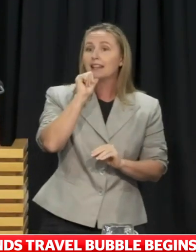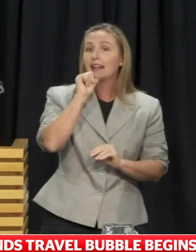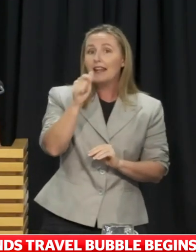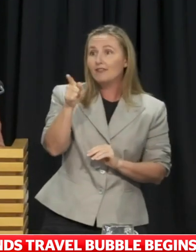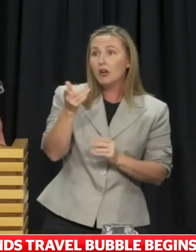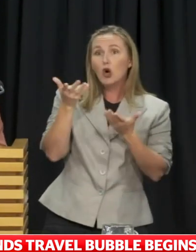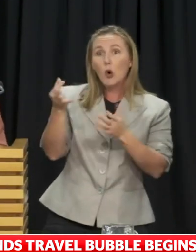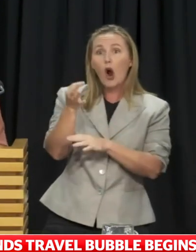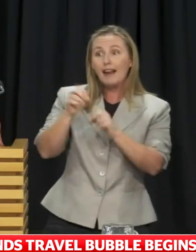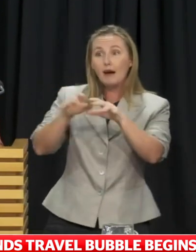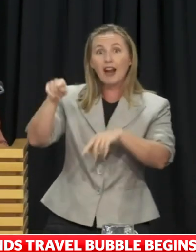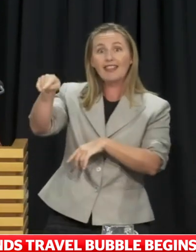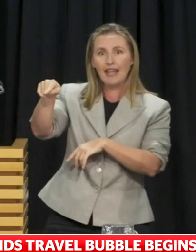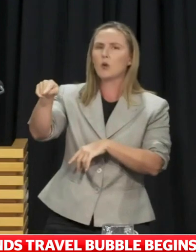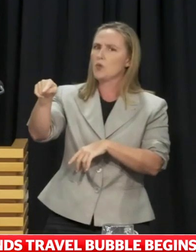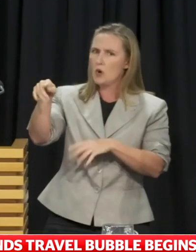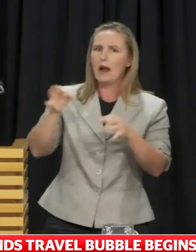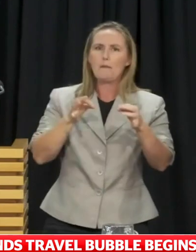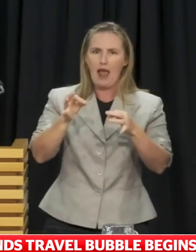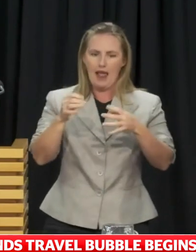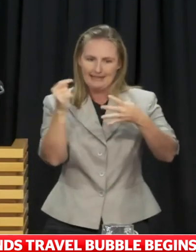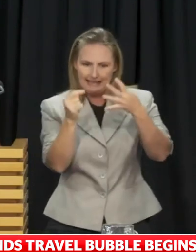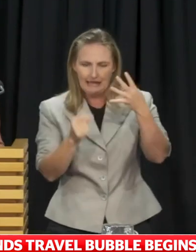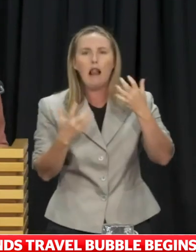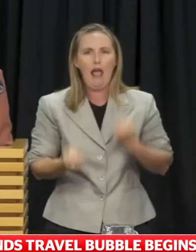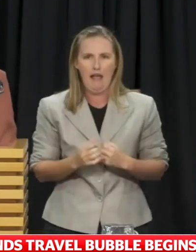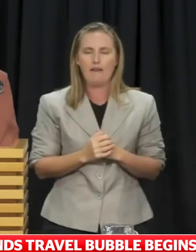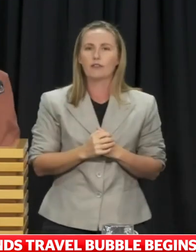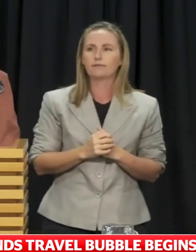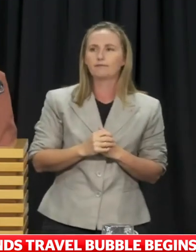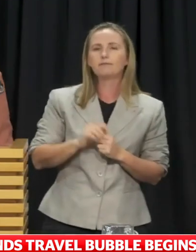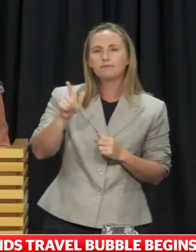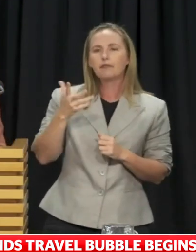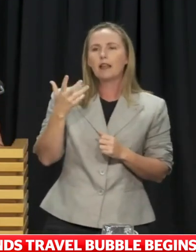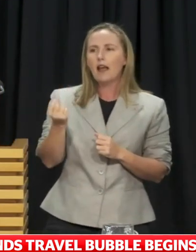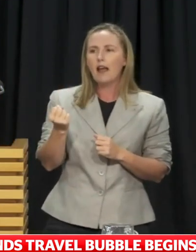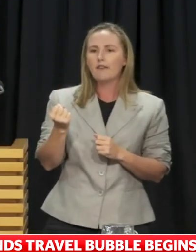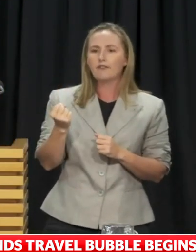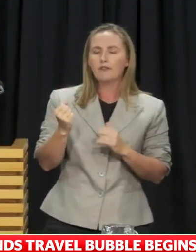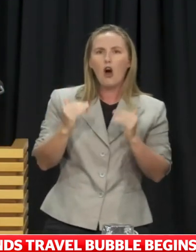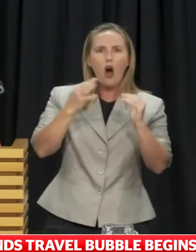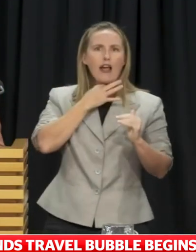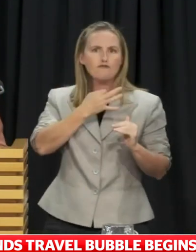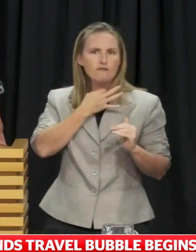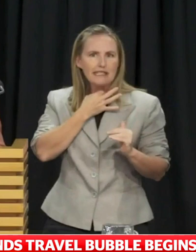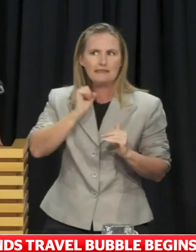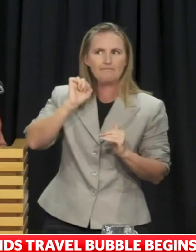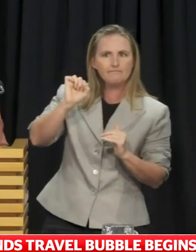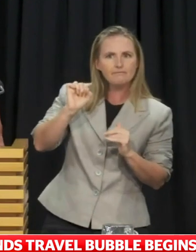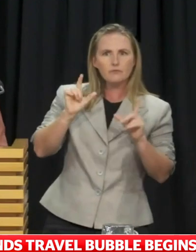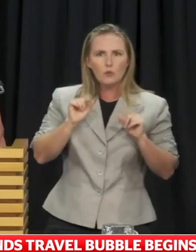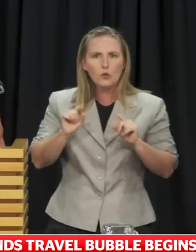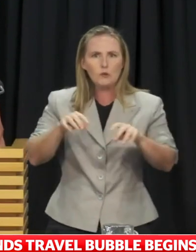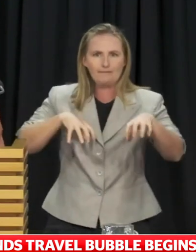is more explicit. Given the size and social settings of the Cooks, a highly precautionary approach would be taken to any outbreak. As